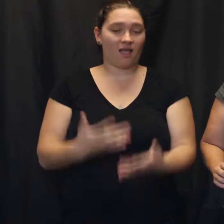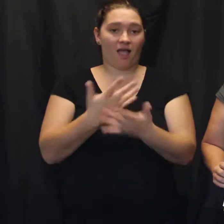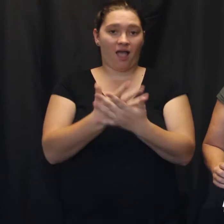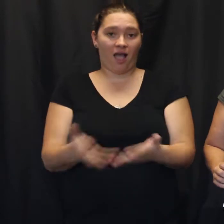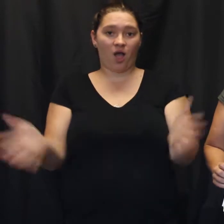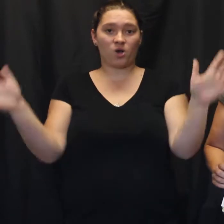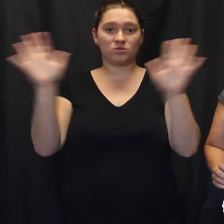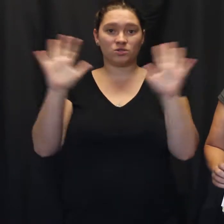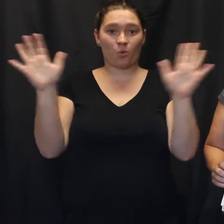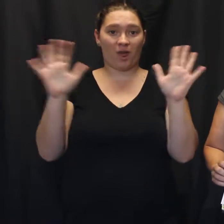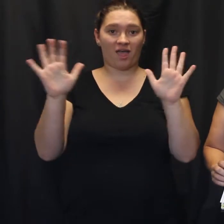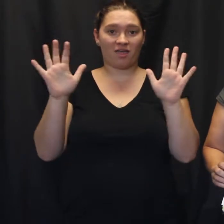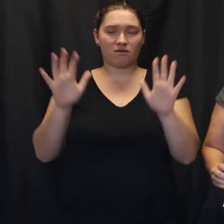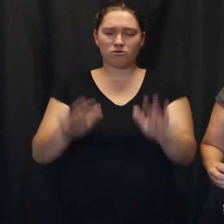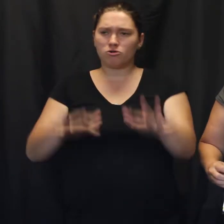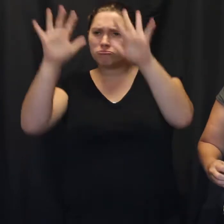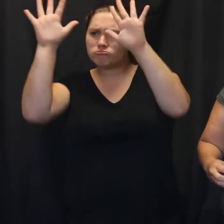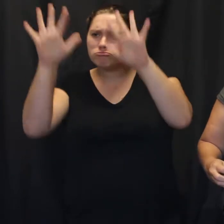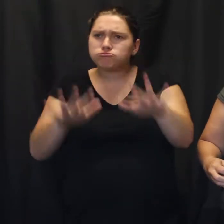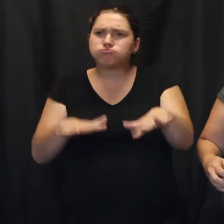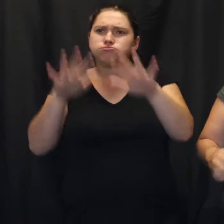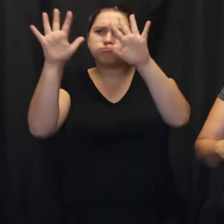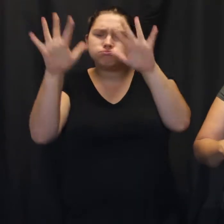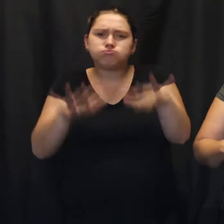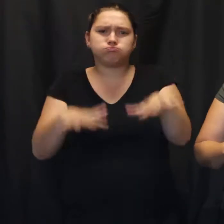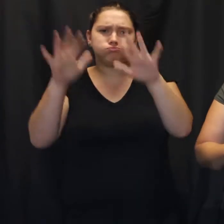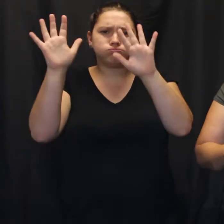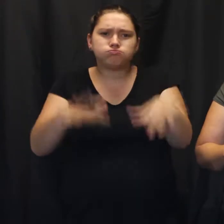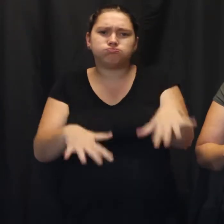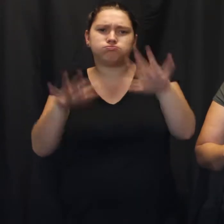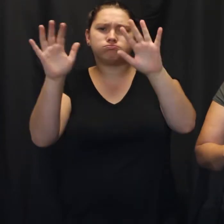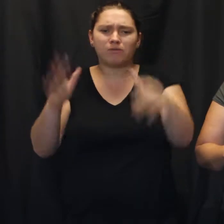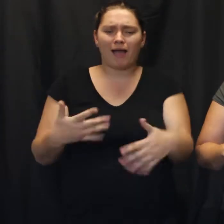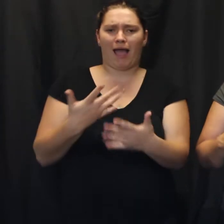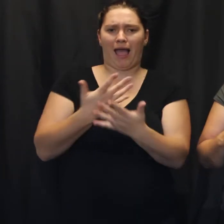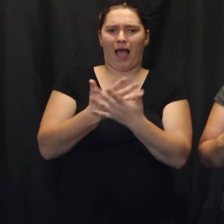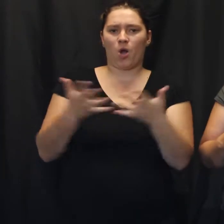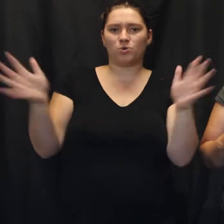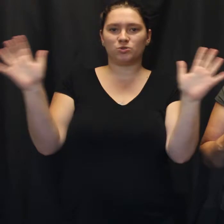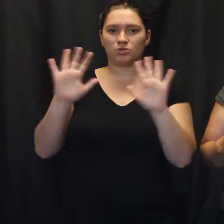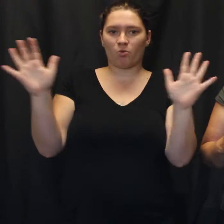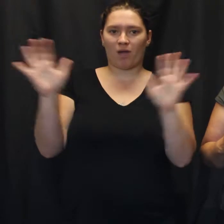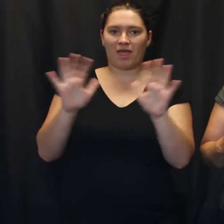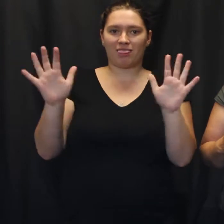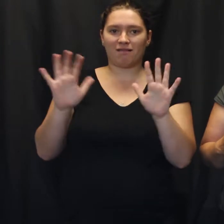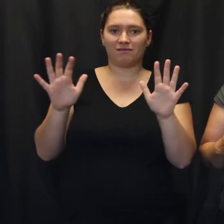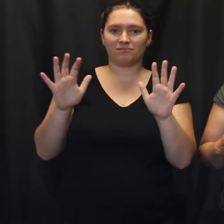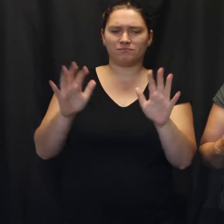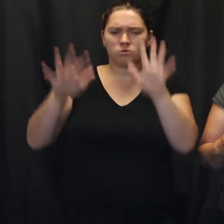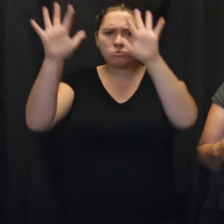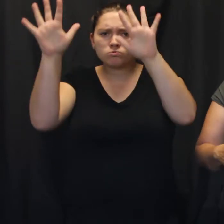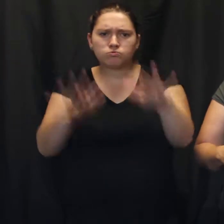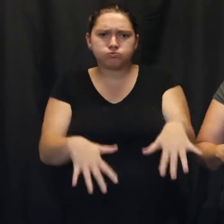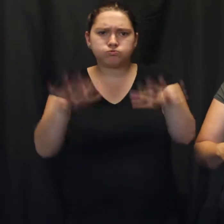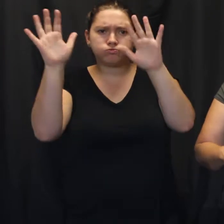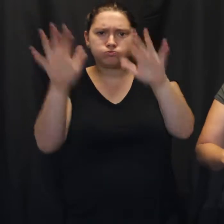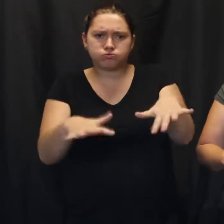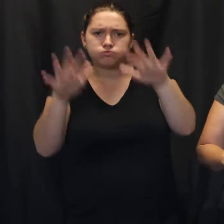How's the weather? It's rainy. How's the weather? It's rainy.